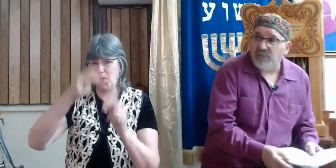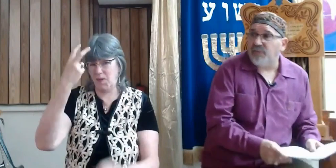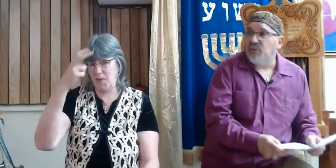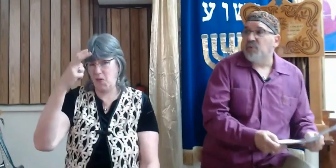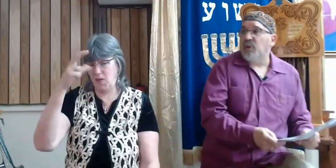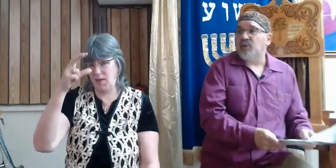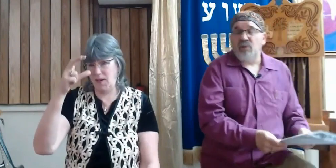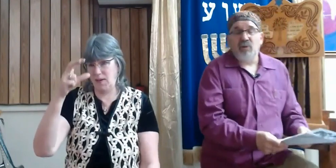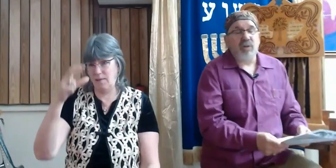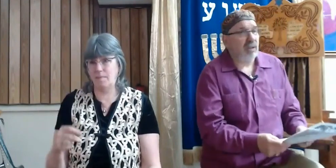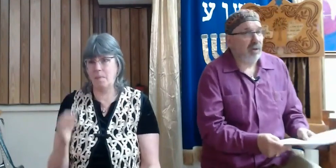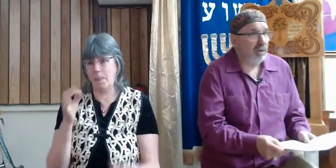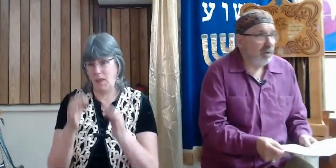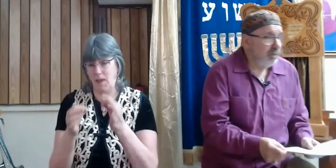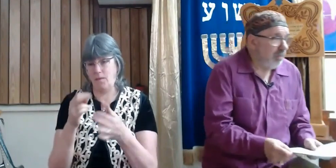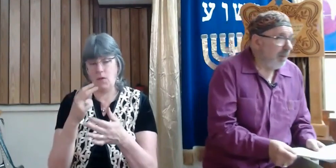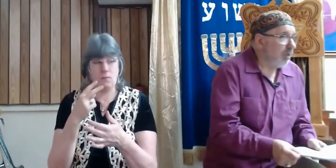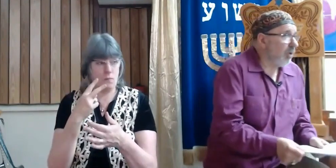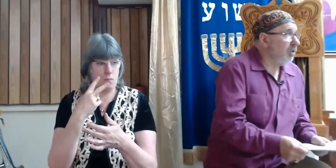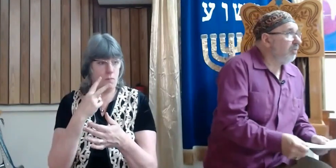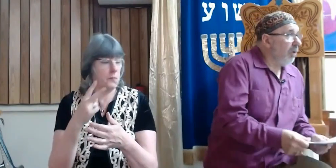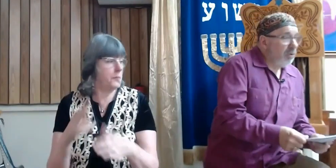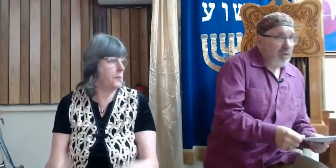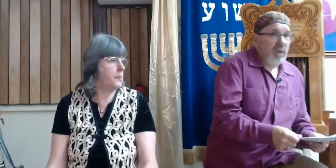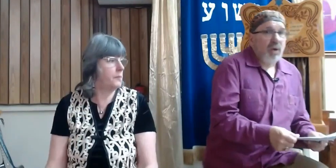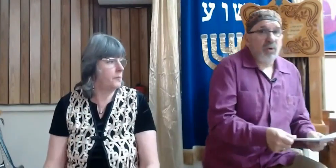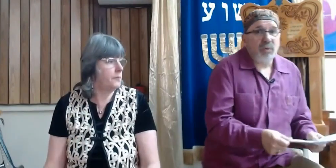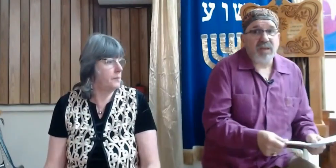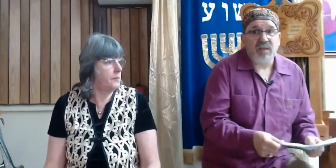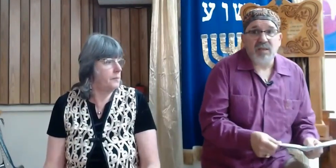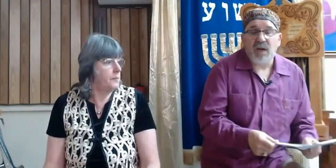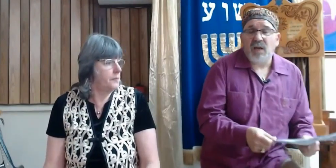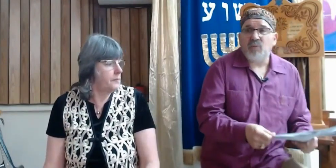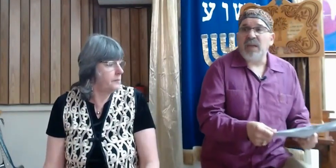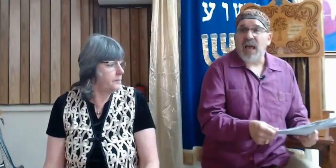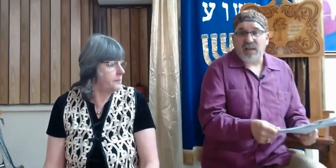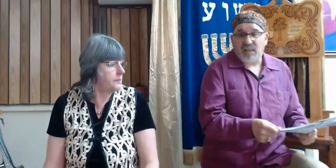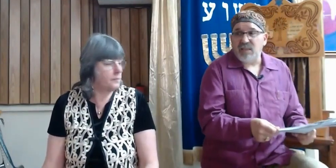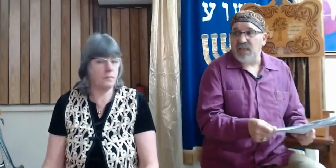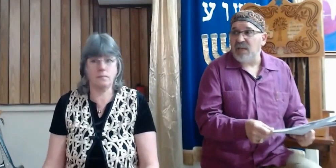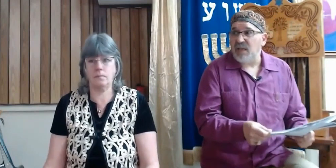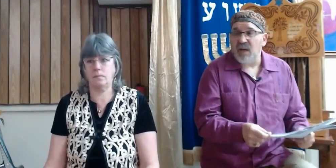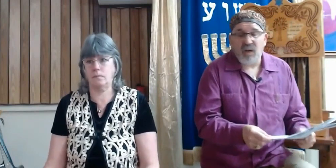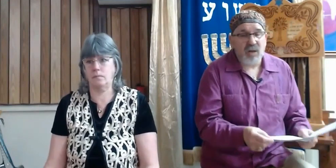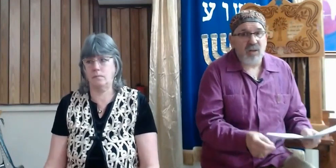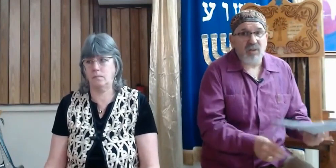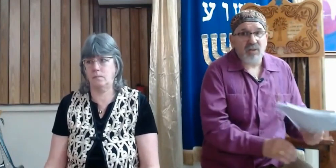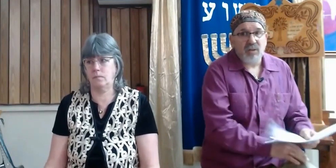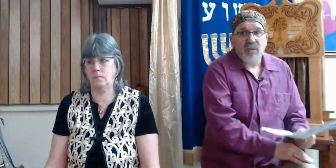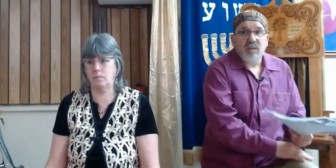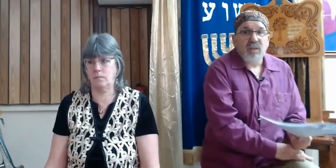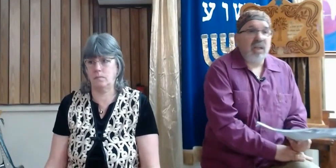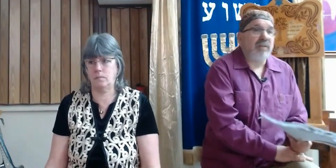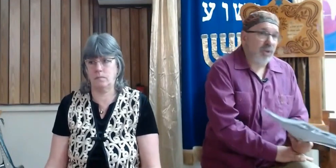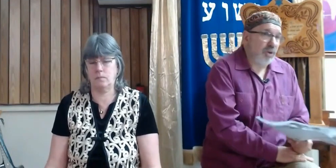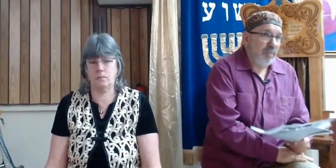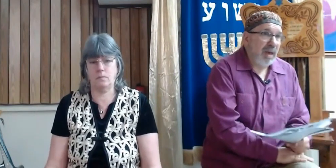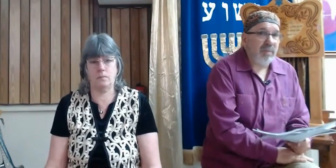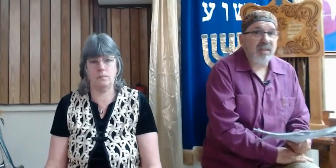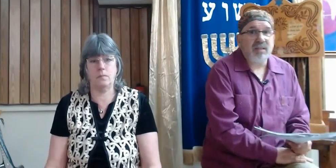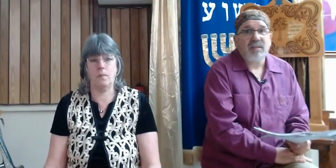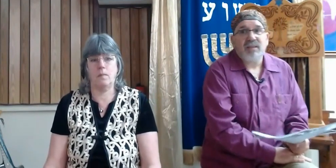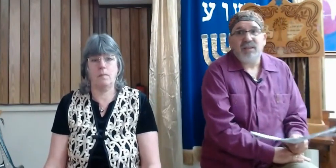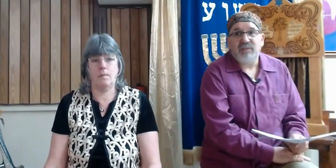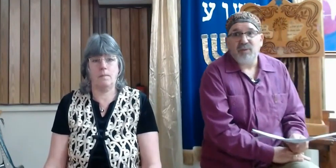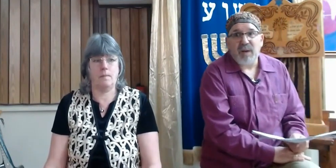if you want to look at your Bibles on your phone, we can relax the 11th